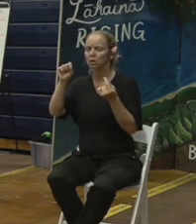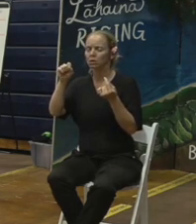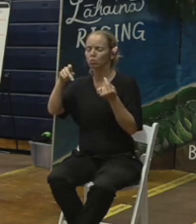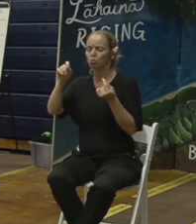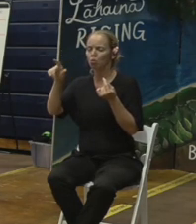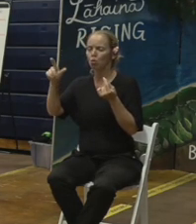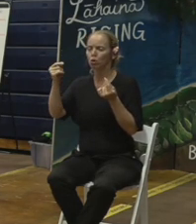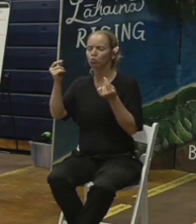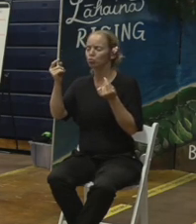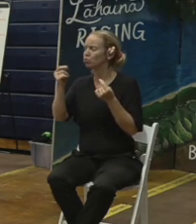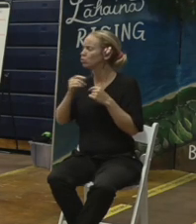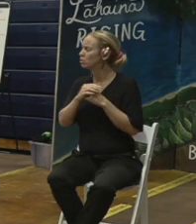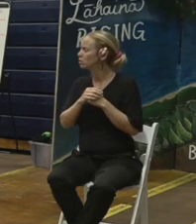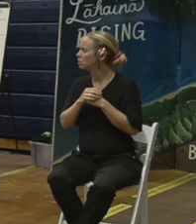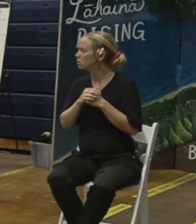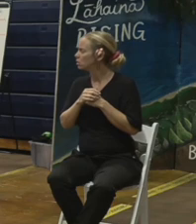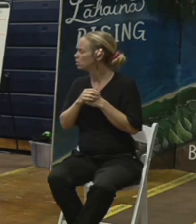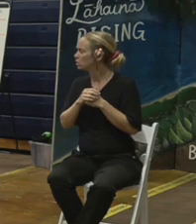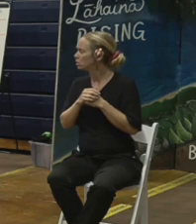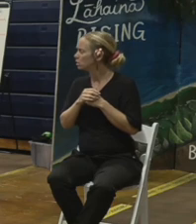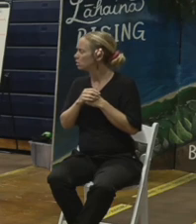this is that junk in full moment